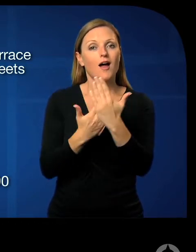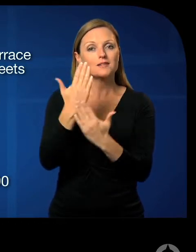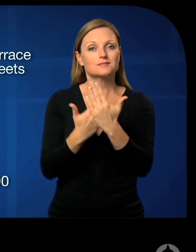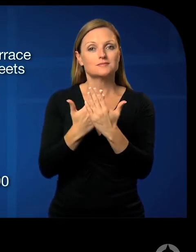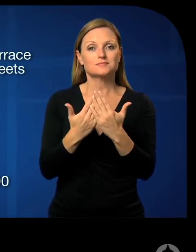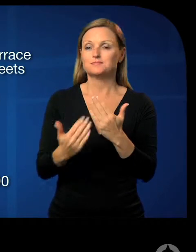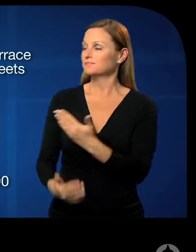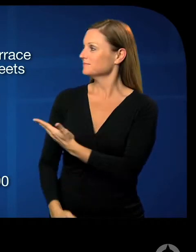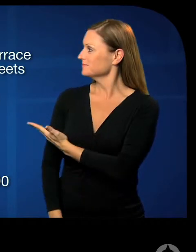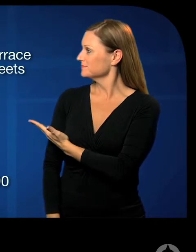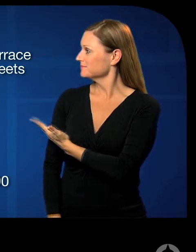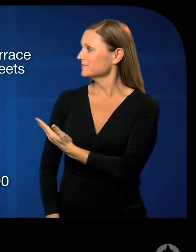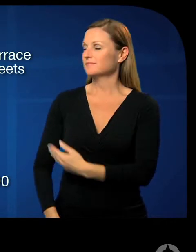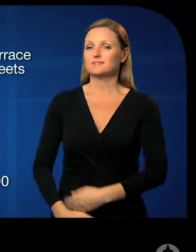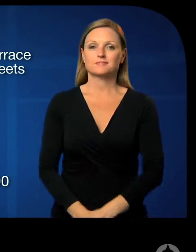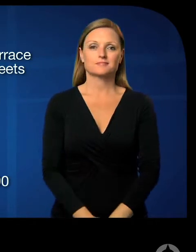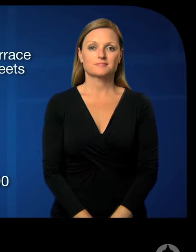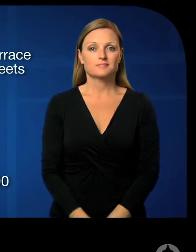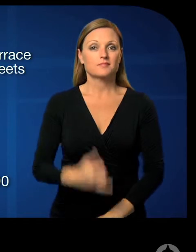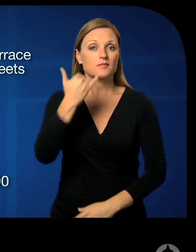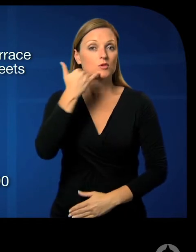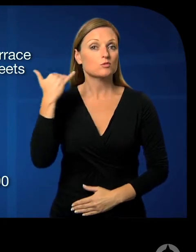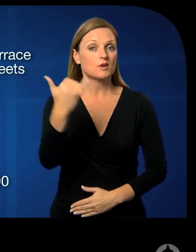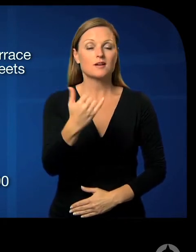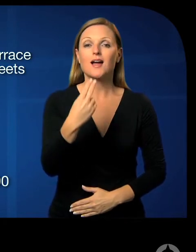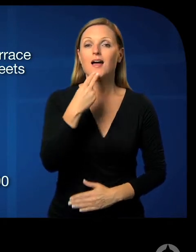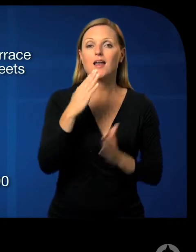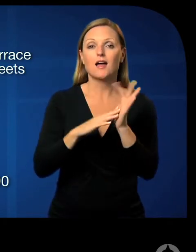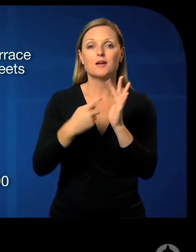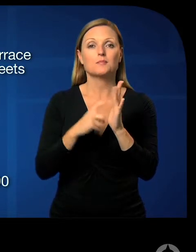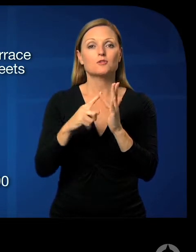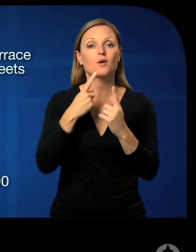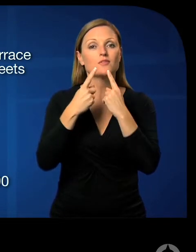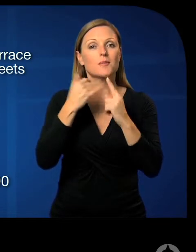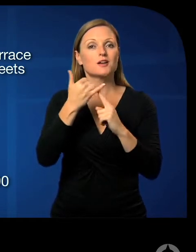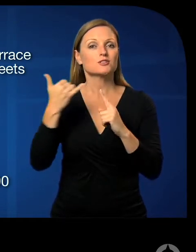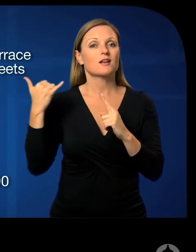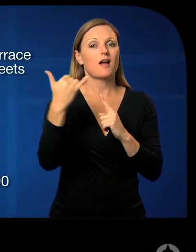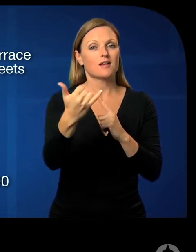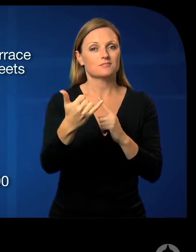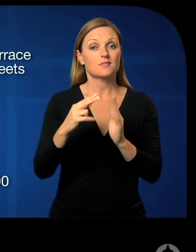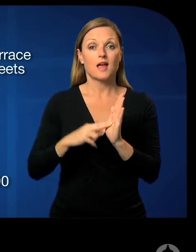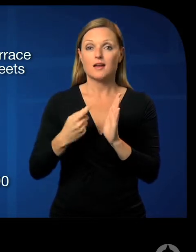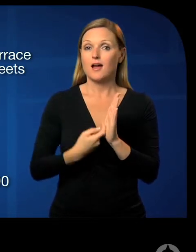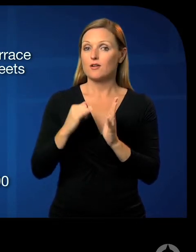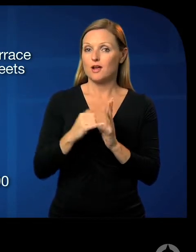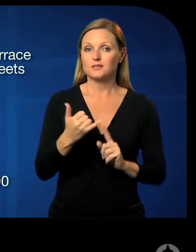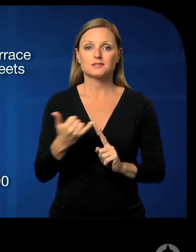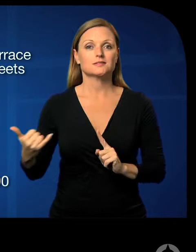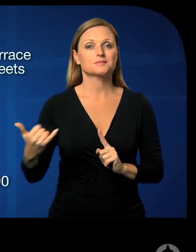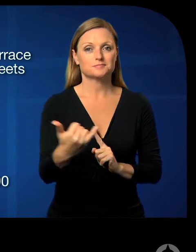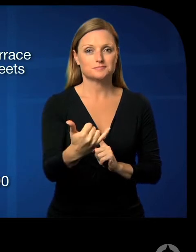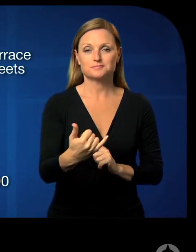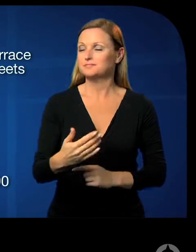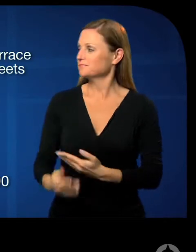the national relay service 13 36 77 for deaf or hard of hearing customers or chat with us